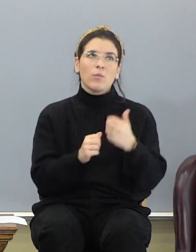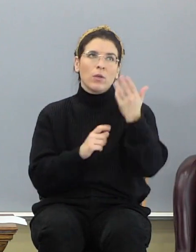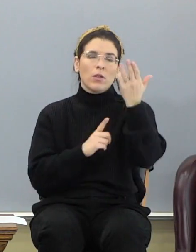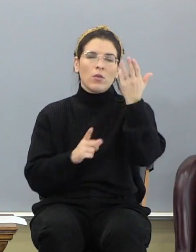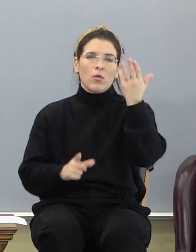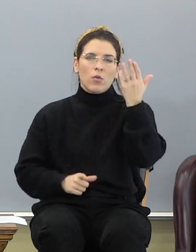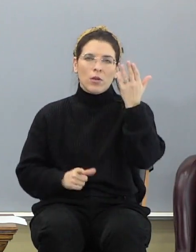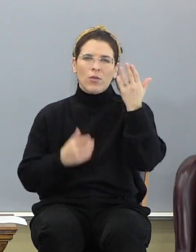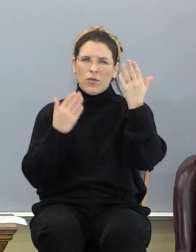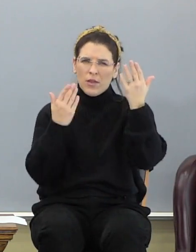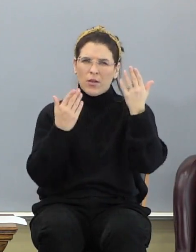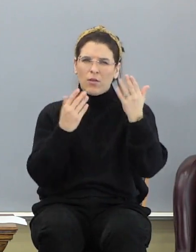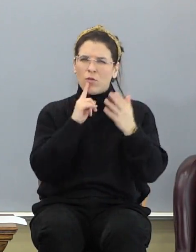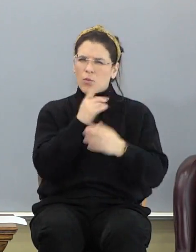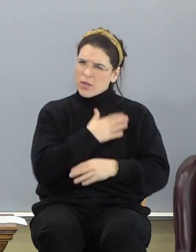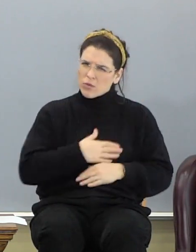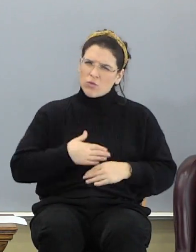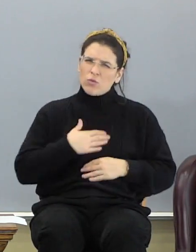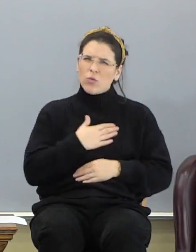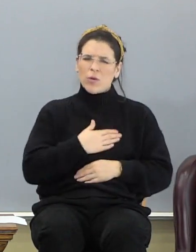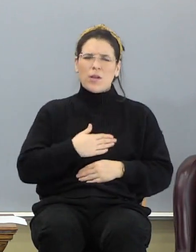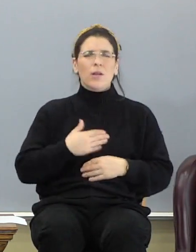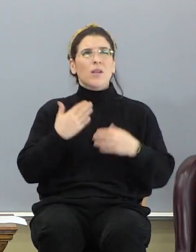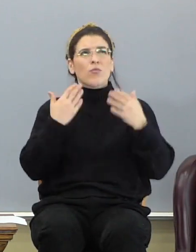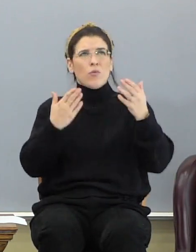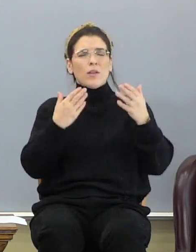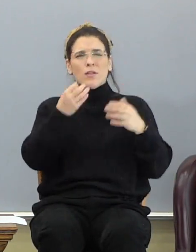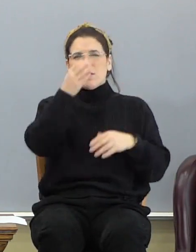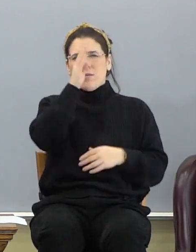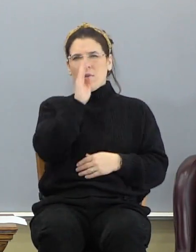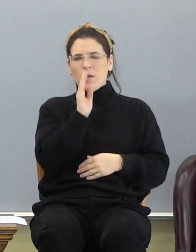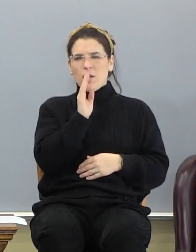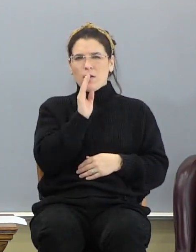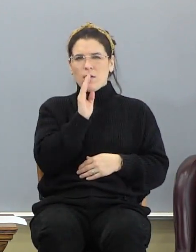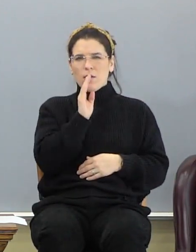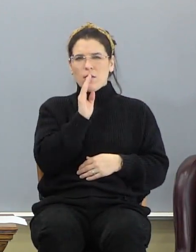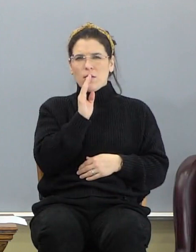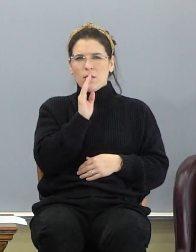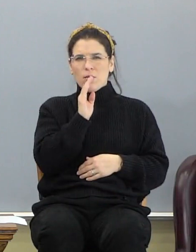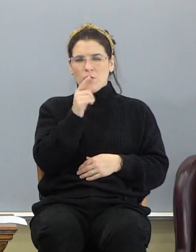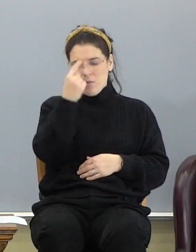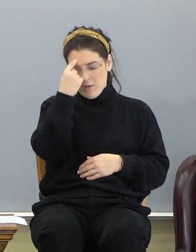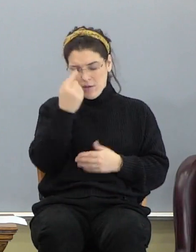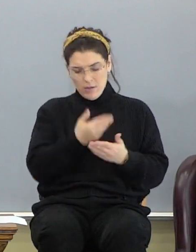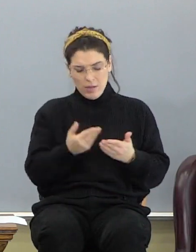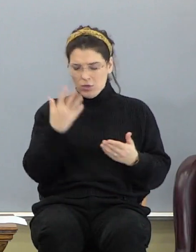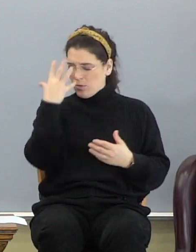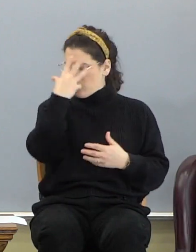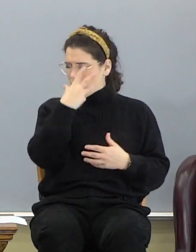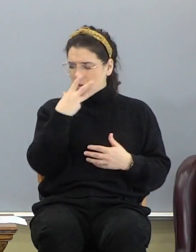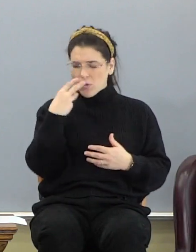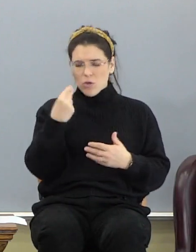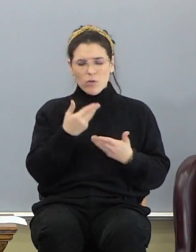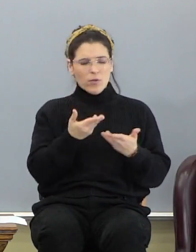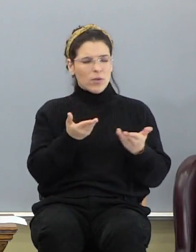they're there, they're enjoying the presence of God. You think things are beautiful down here?